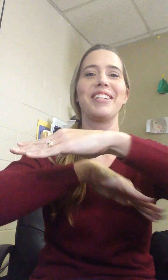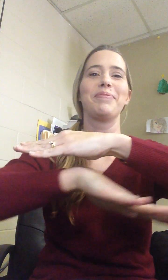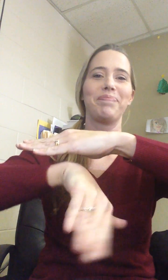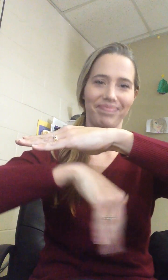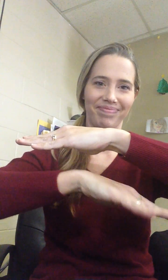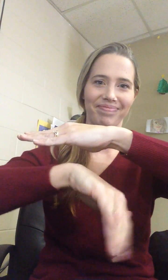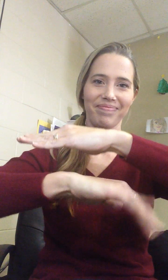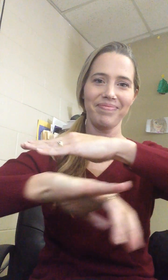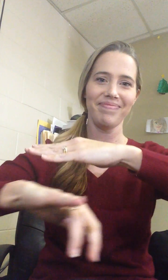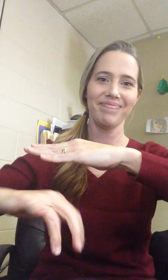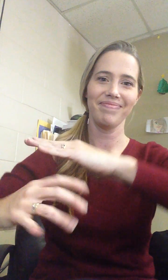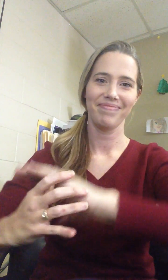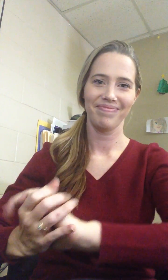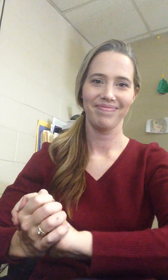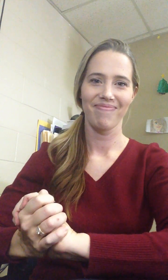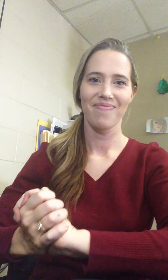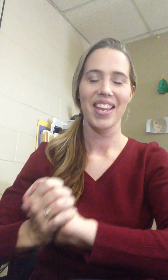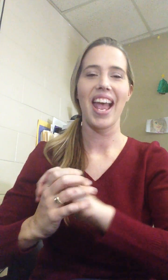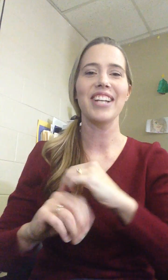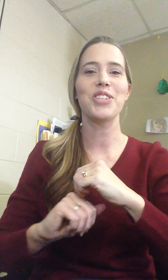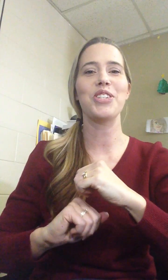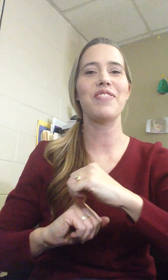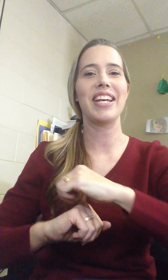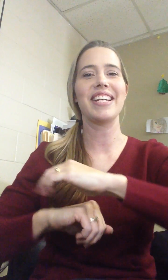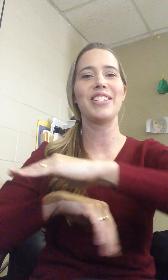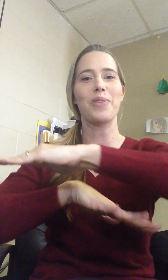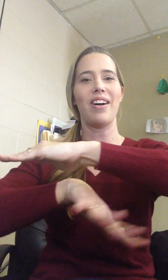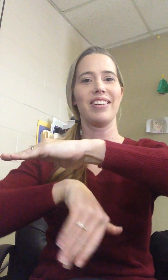extrusive igneous rock